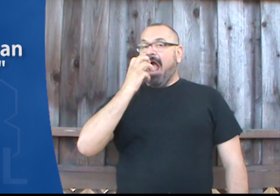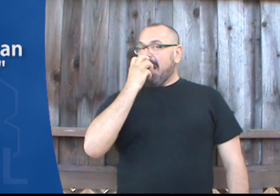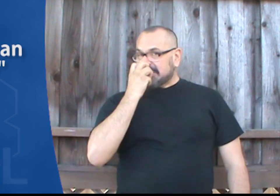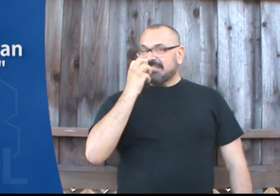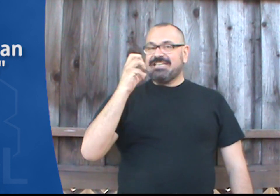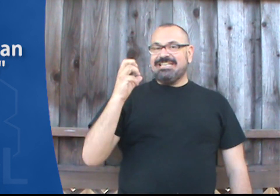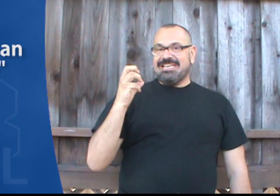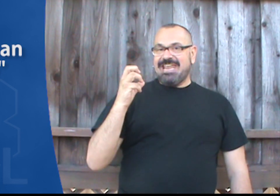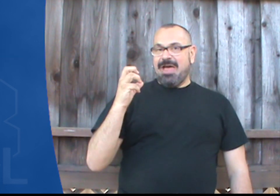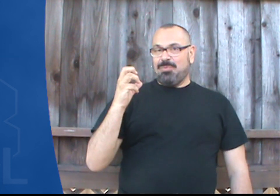Eating an apple.